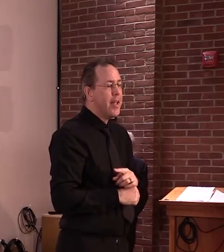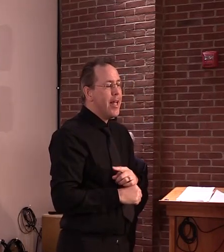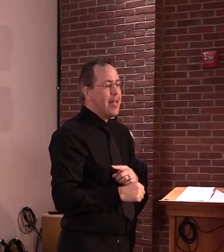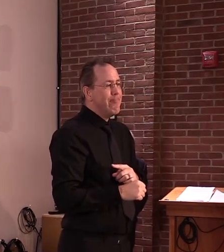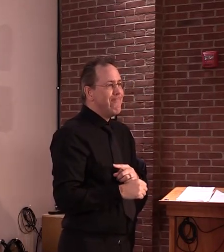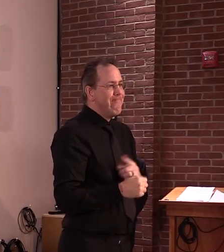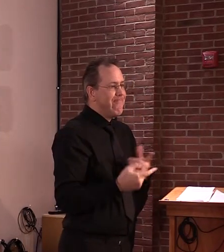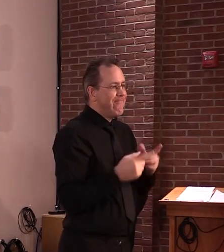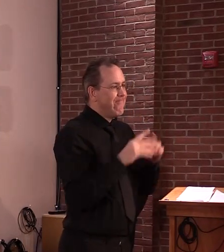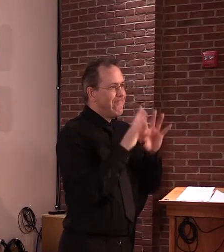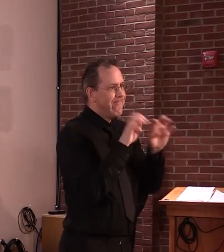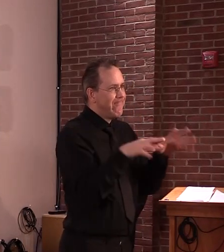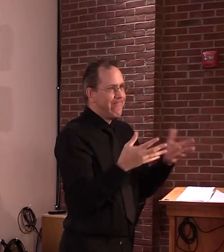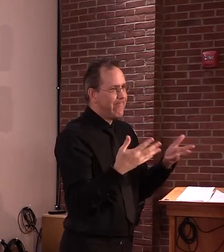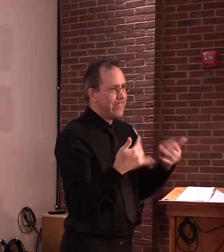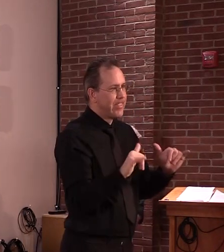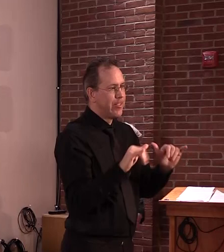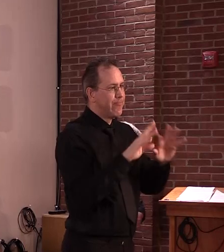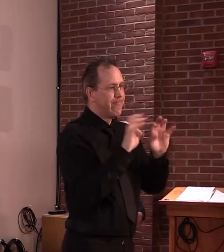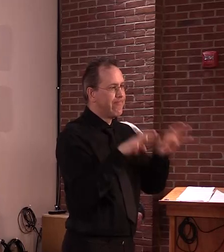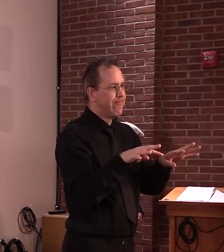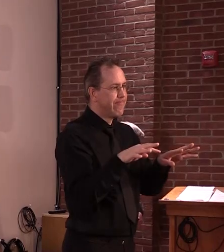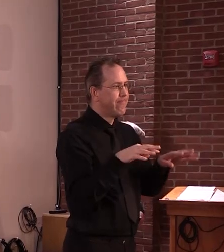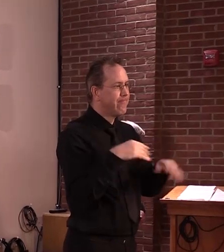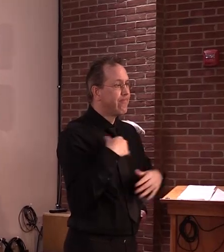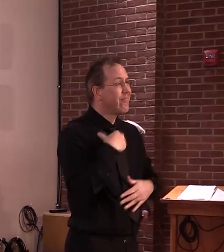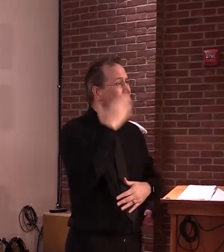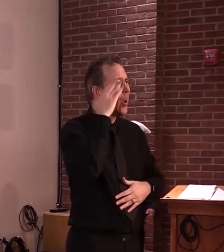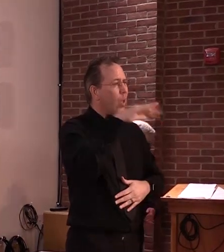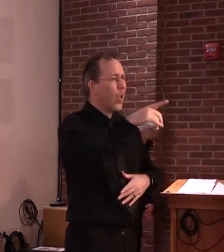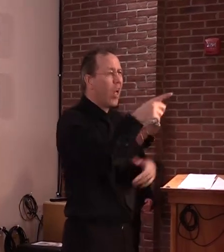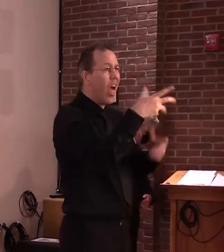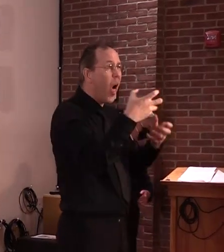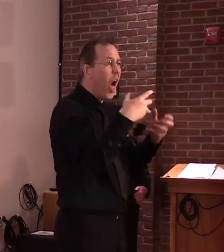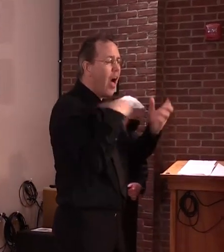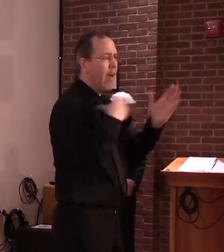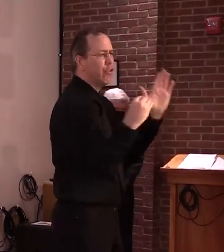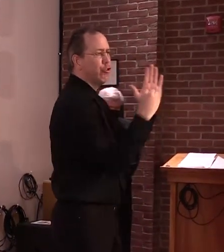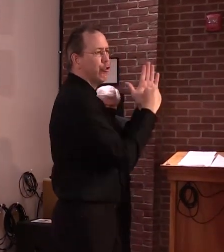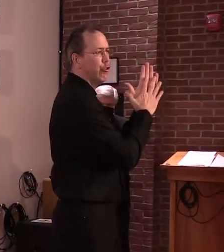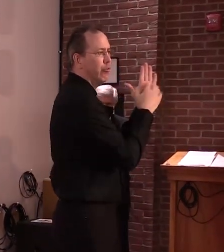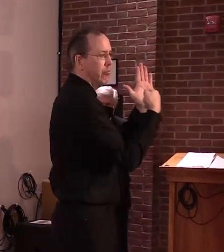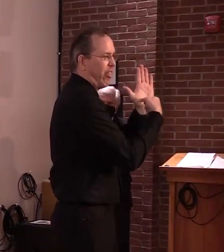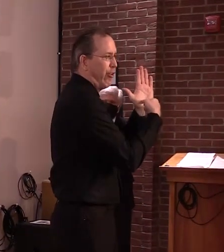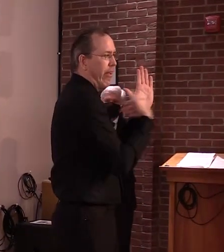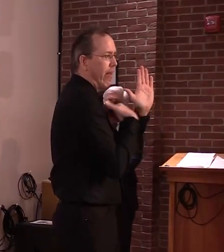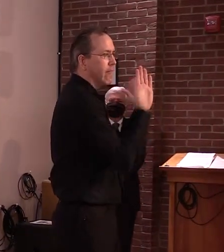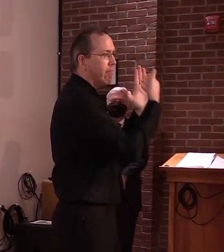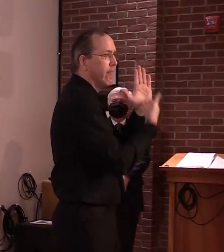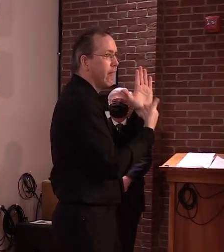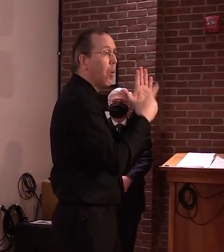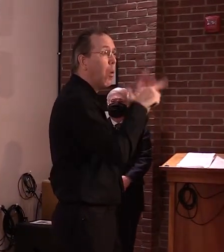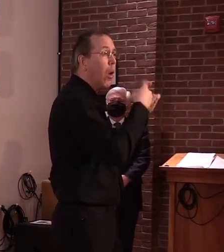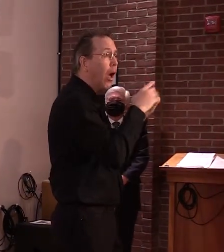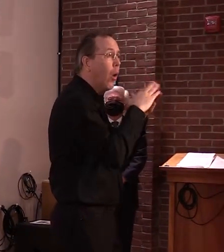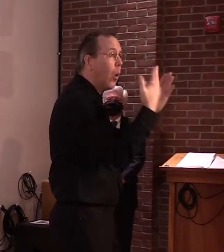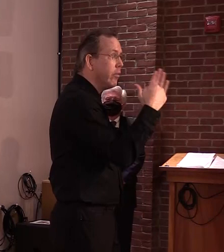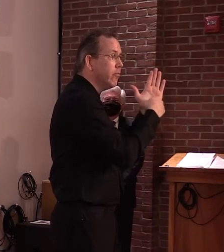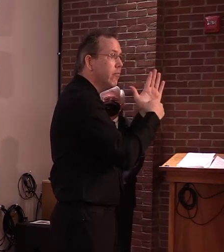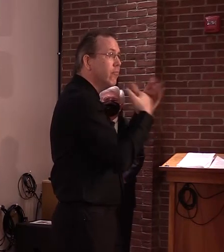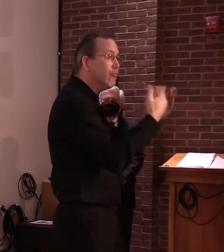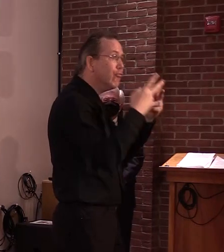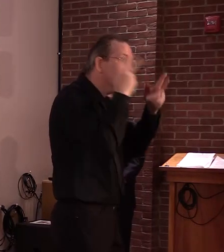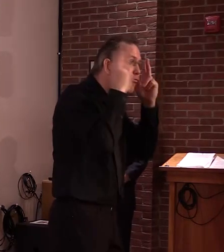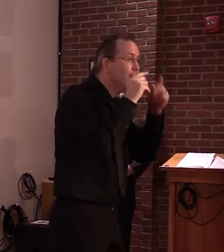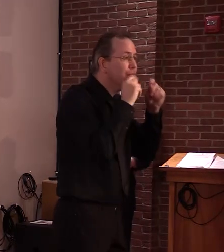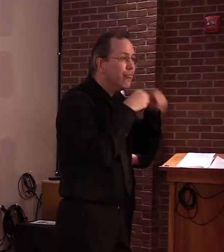do this in phases. I might ask Dr. Levine, I think it's difficult. I mean, those that are in